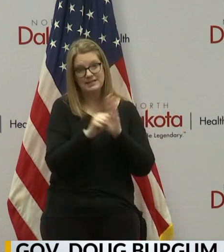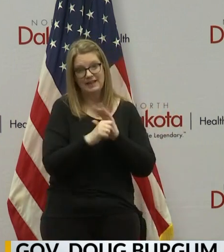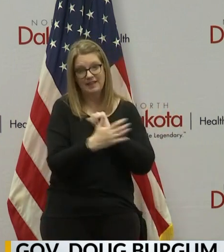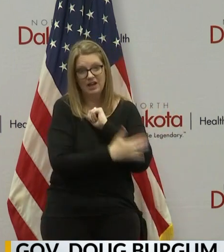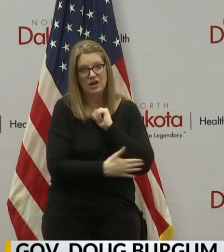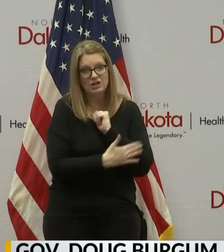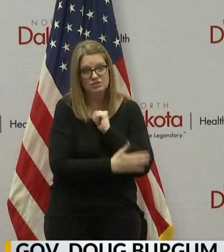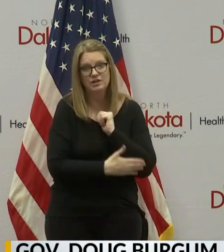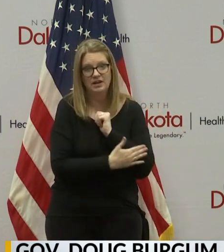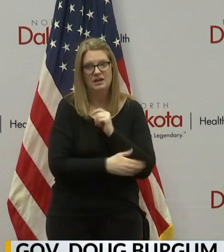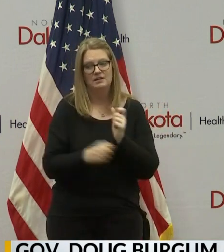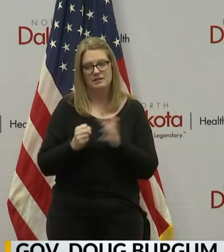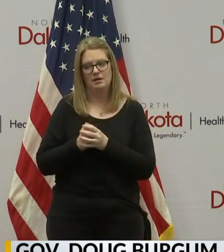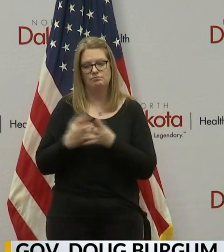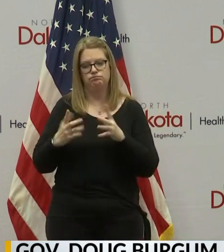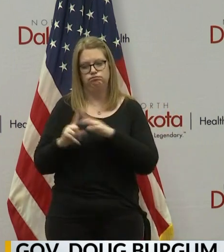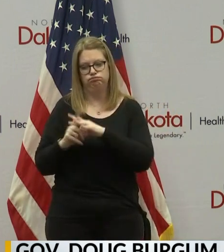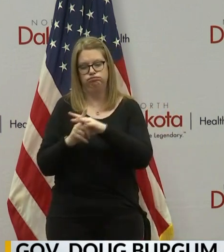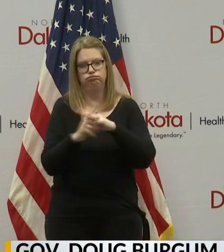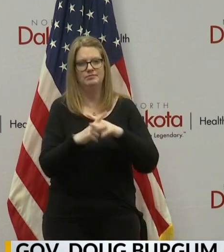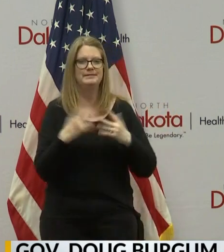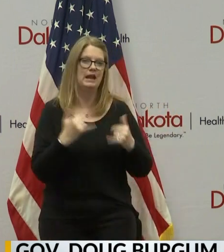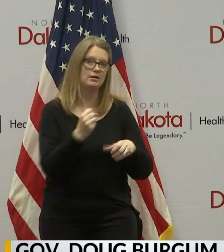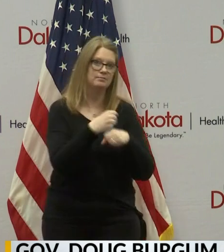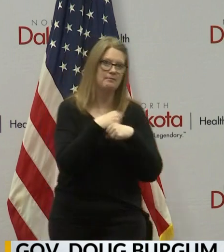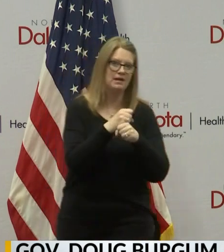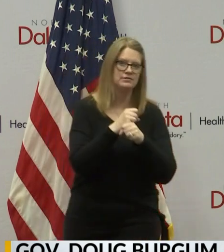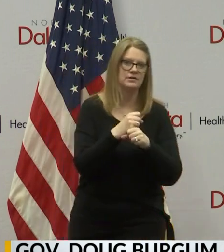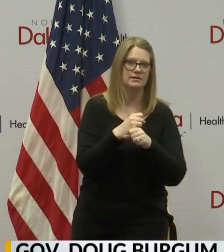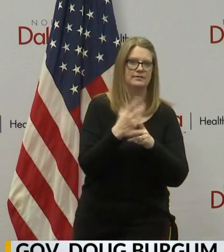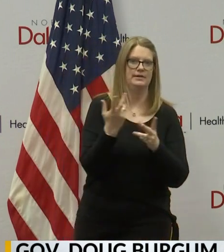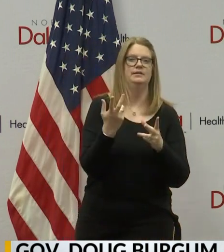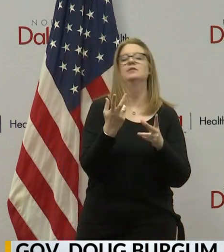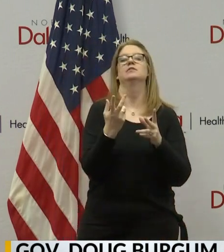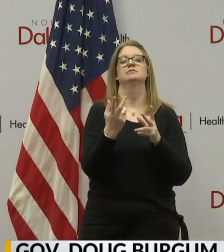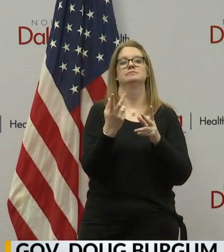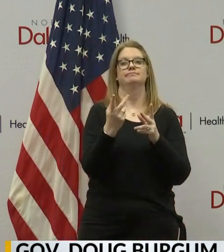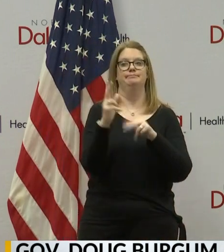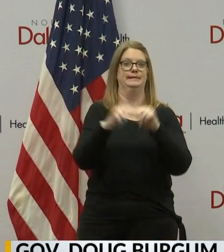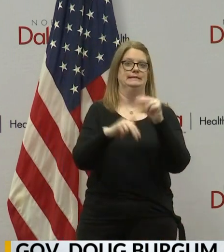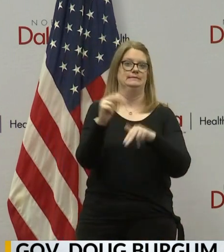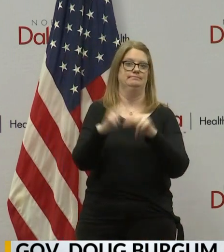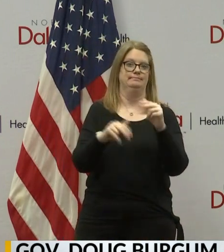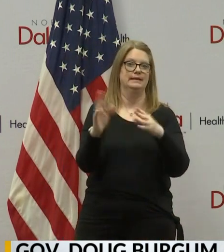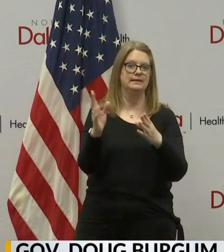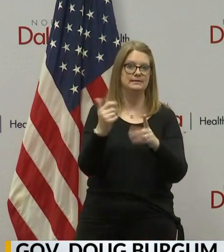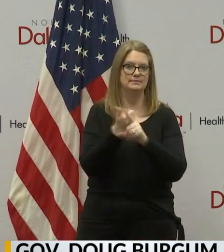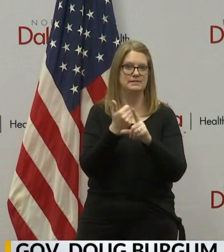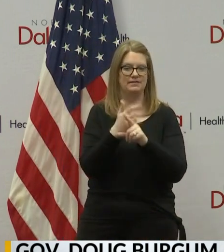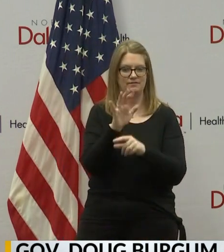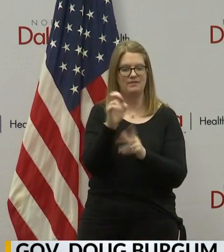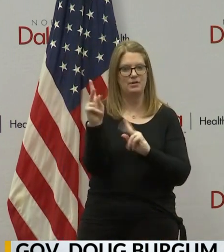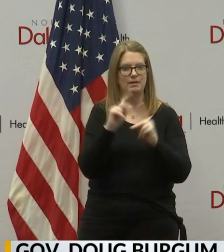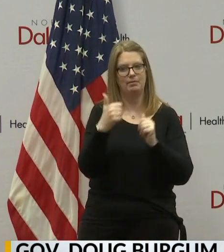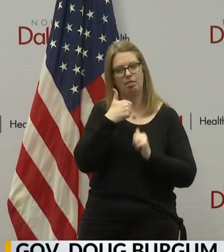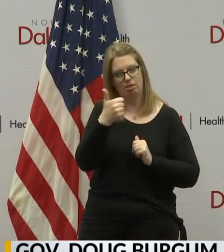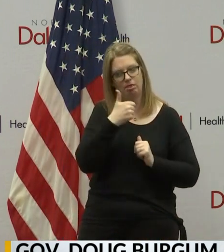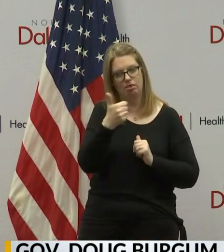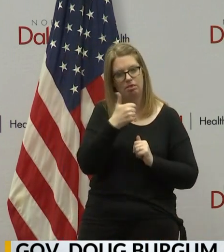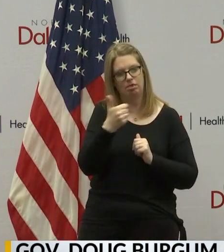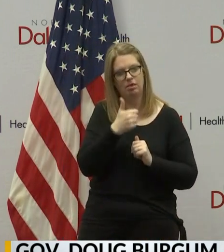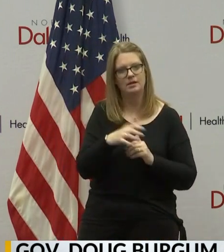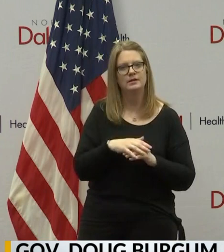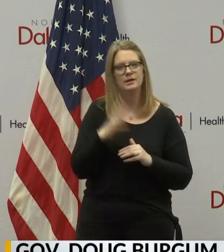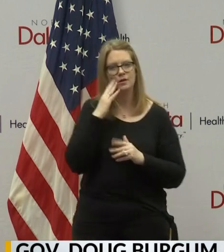we're desperately trying to keep it out. Now in manufacturing places where you've got 900 people coming and going every day who've also got, you know, families and they're